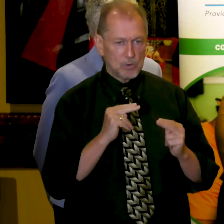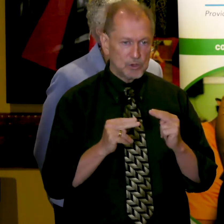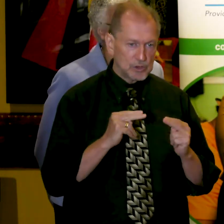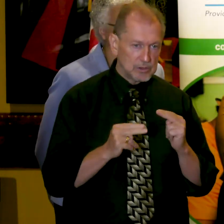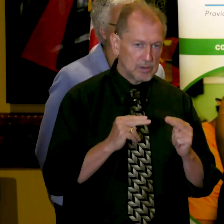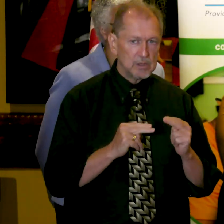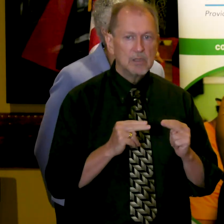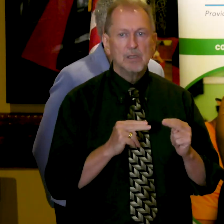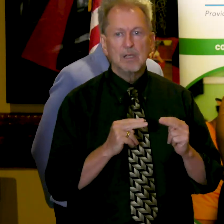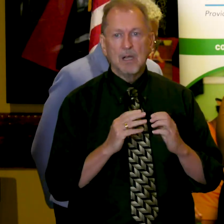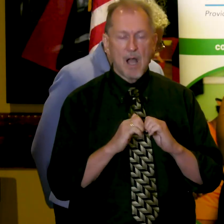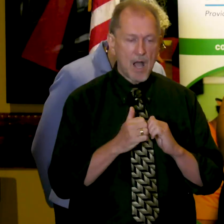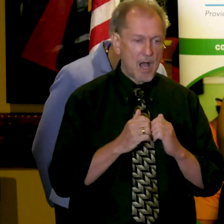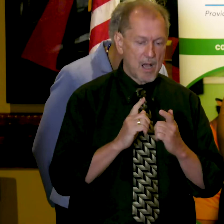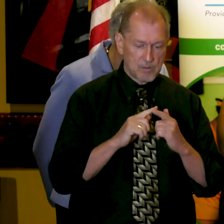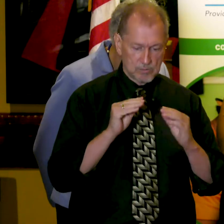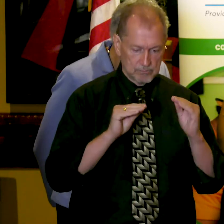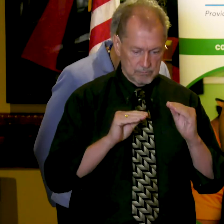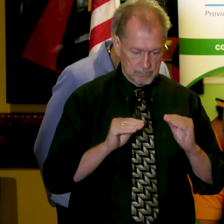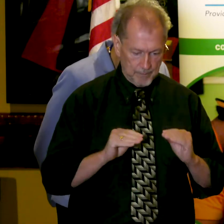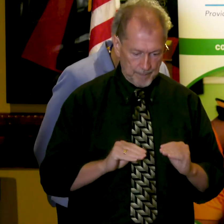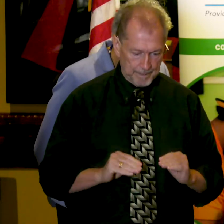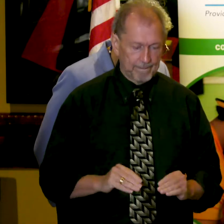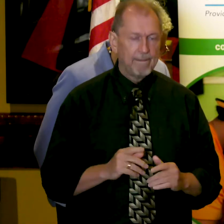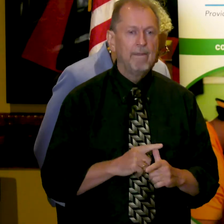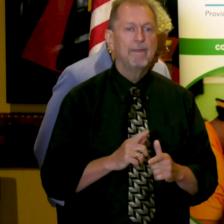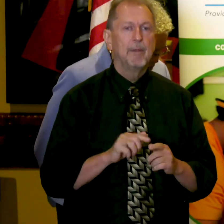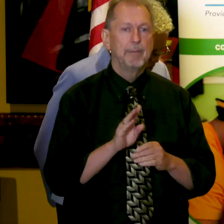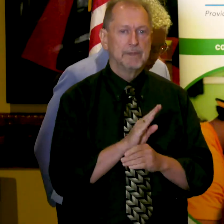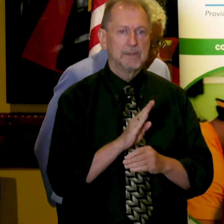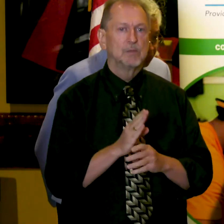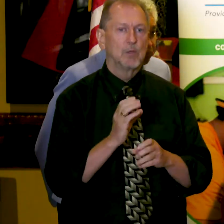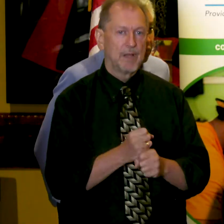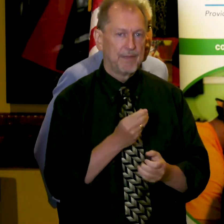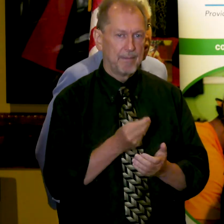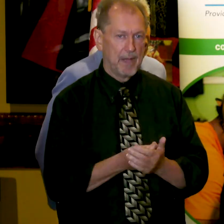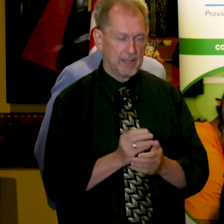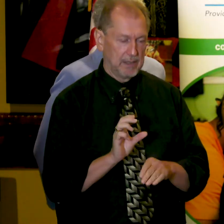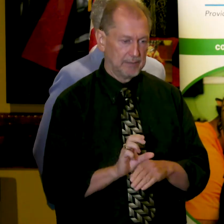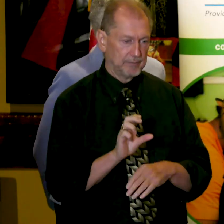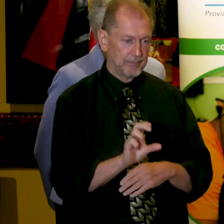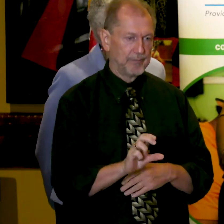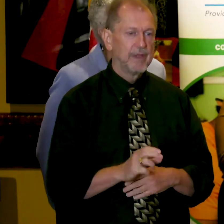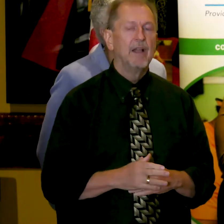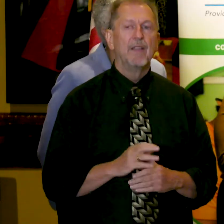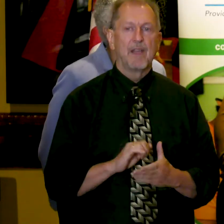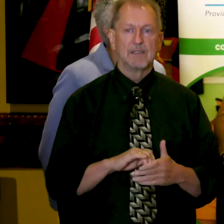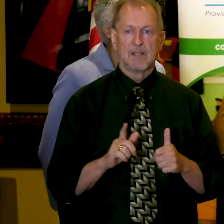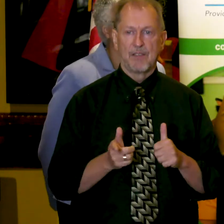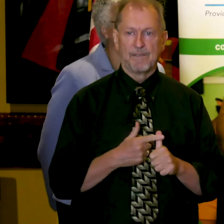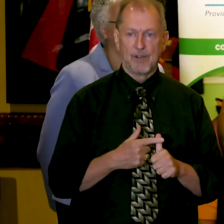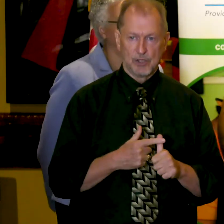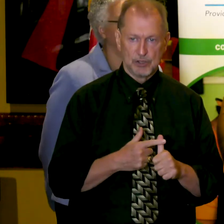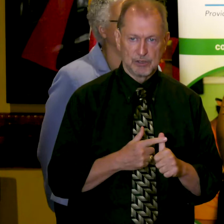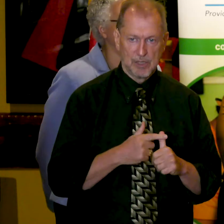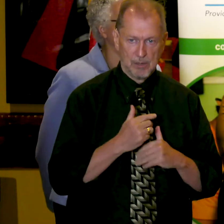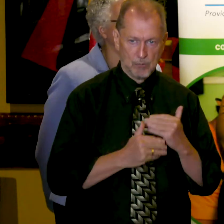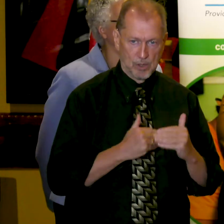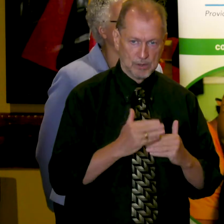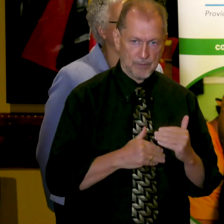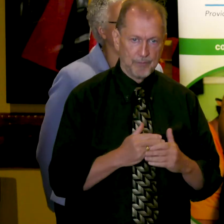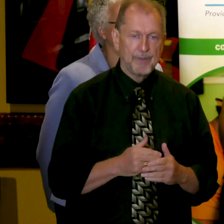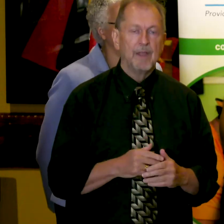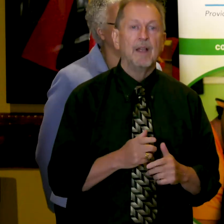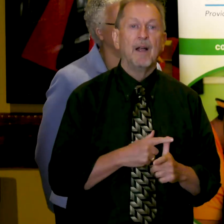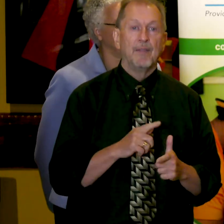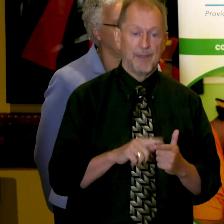accounts, confirming details before the business will receive a check. So that is this round. We anticipate in